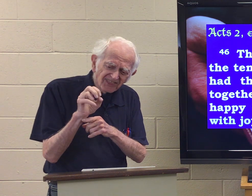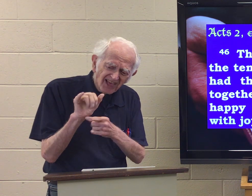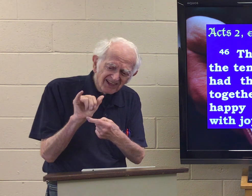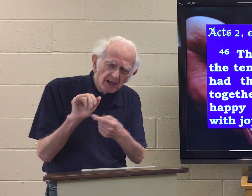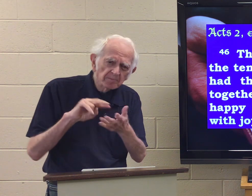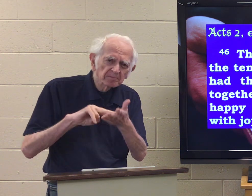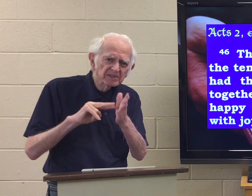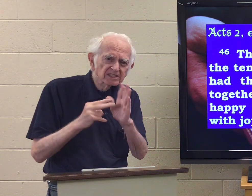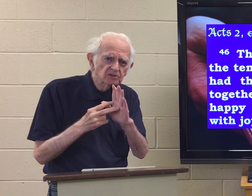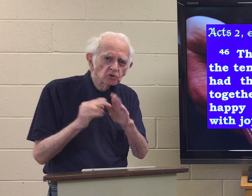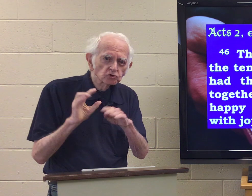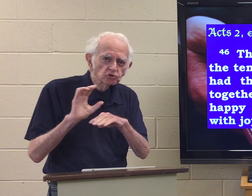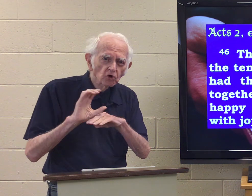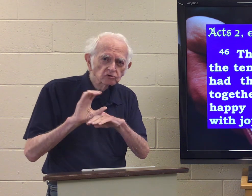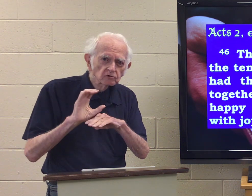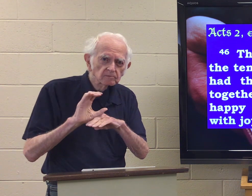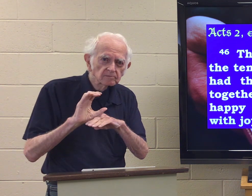means the church.